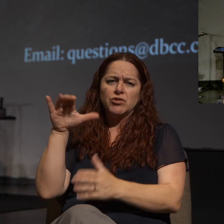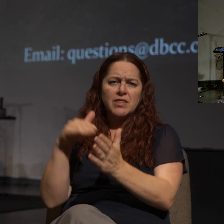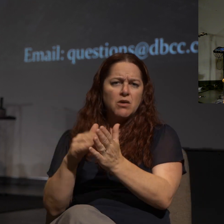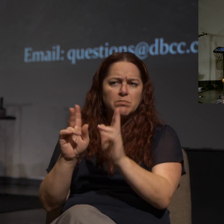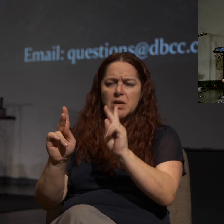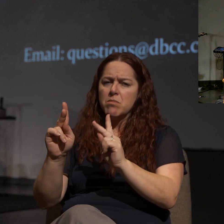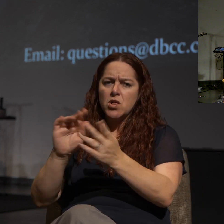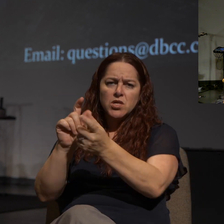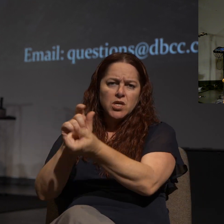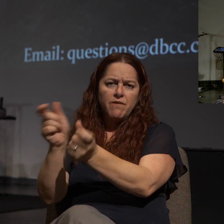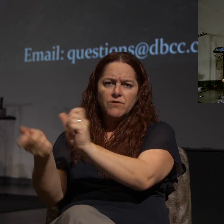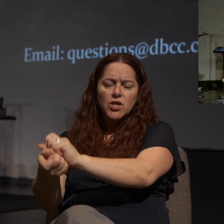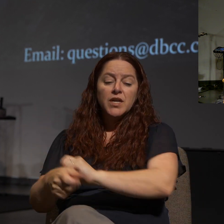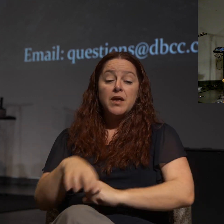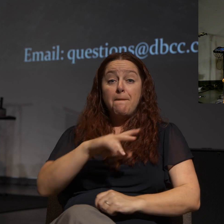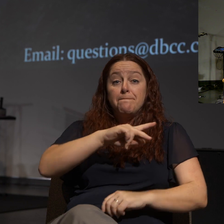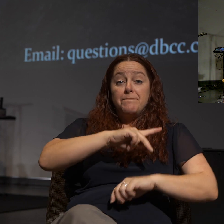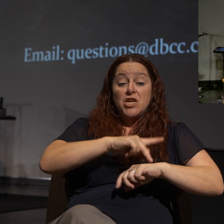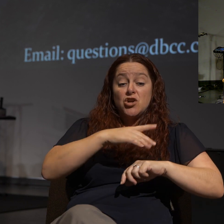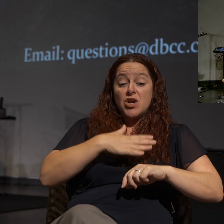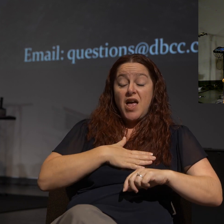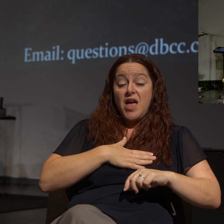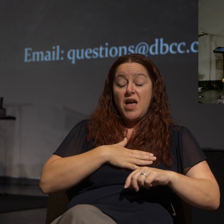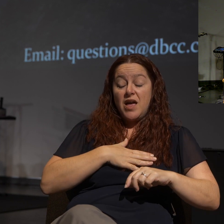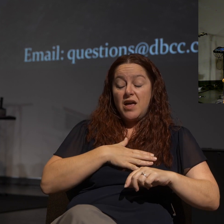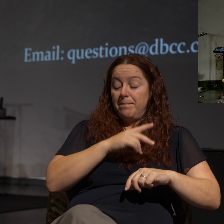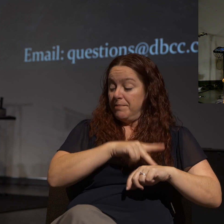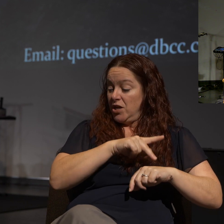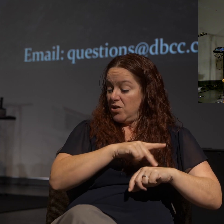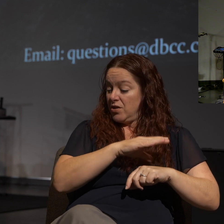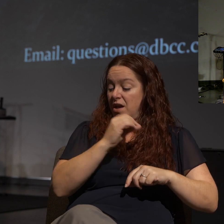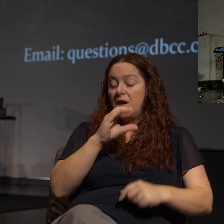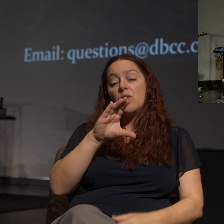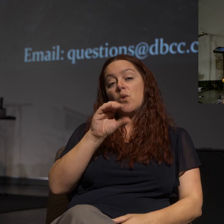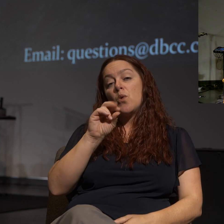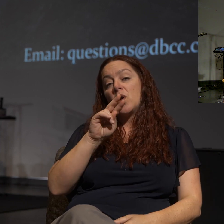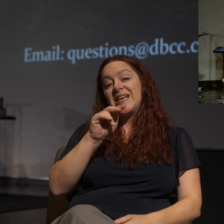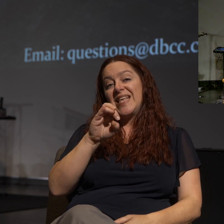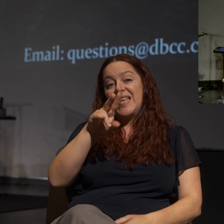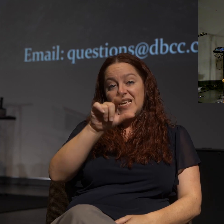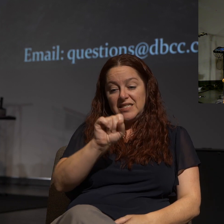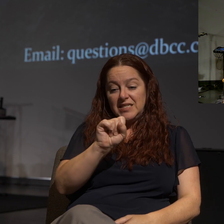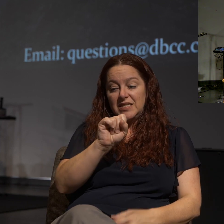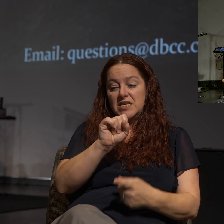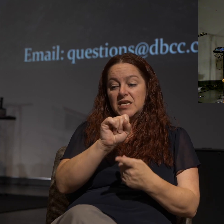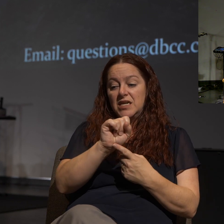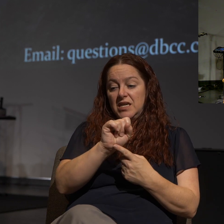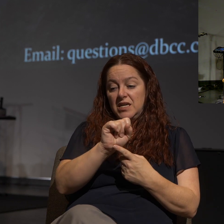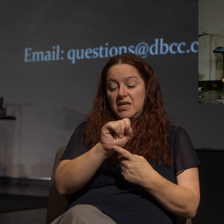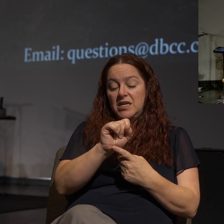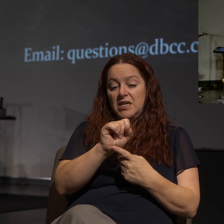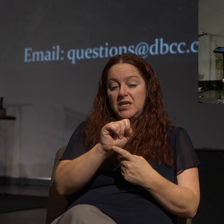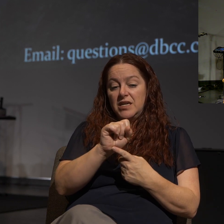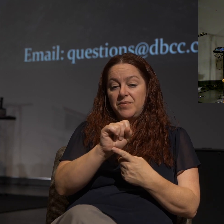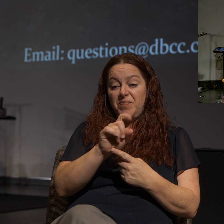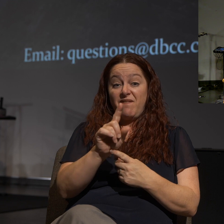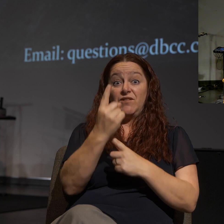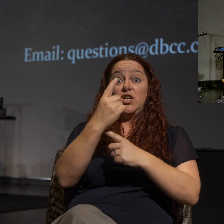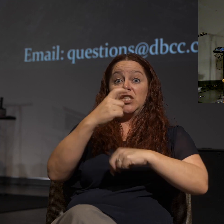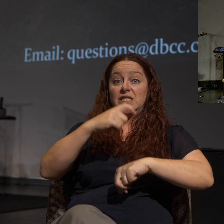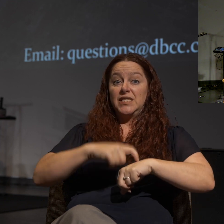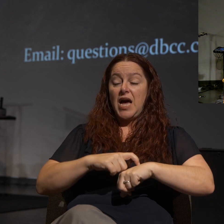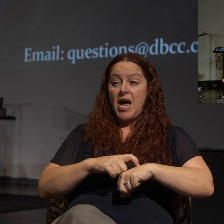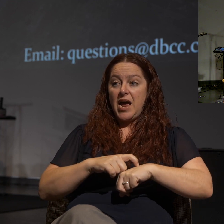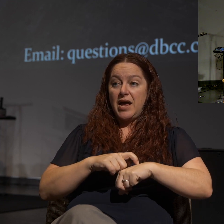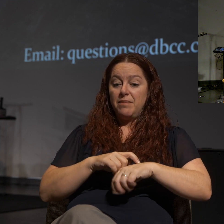Peter has just had his interaction with a man named Cornelius who was, as Peter describes it, the first time he set